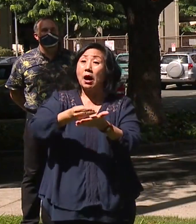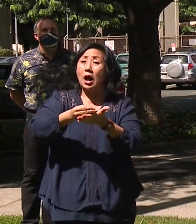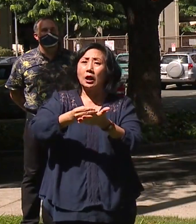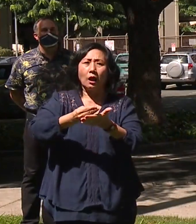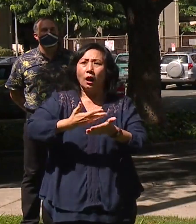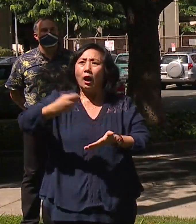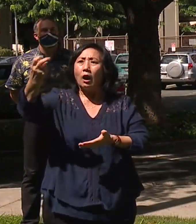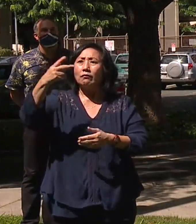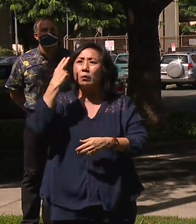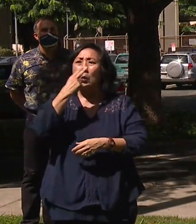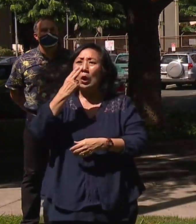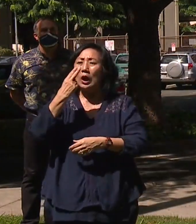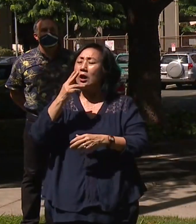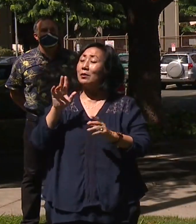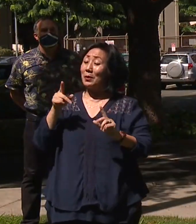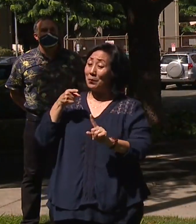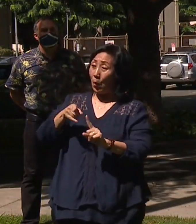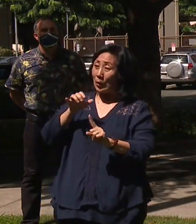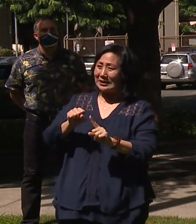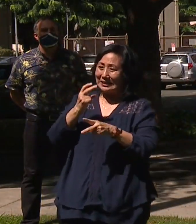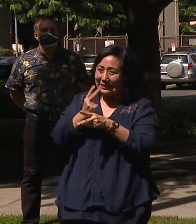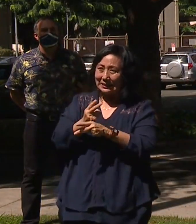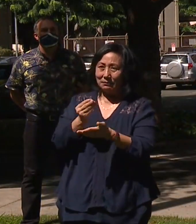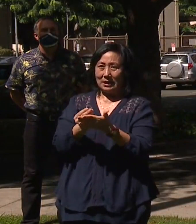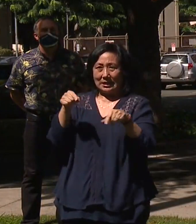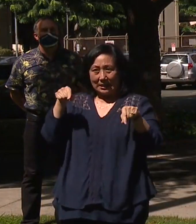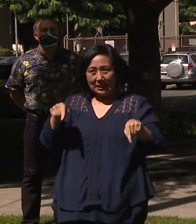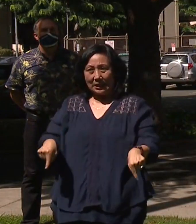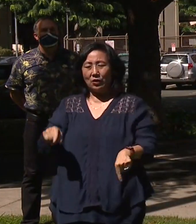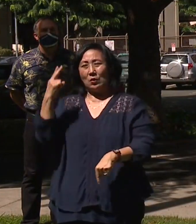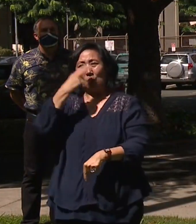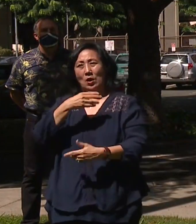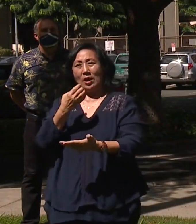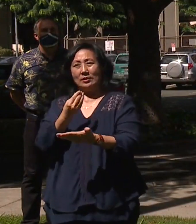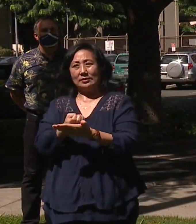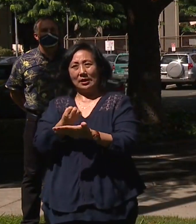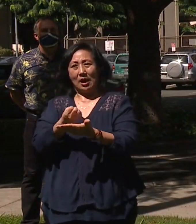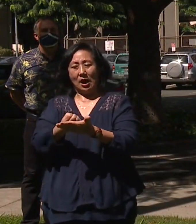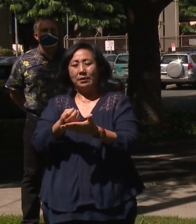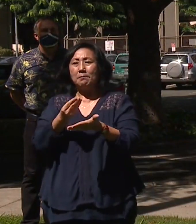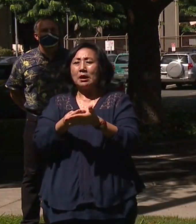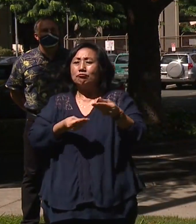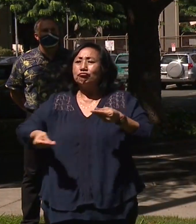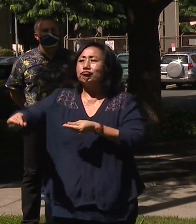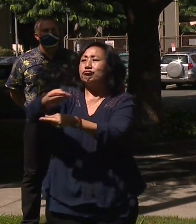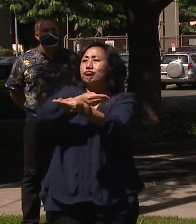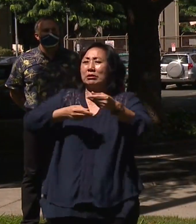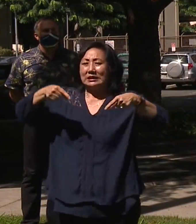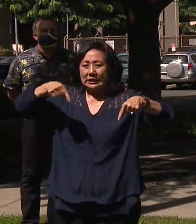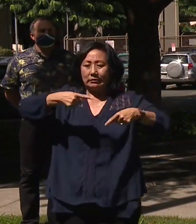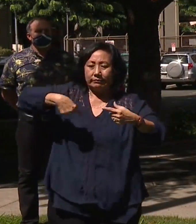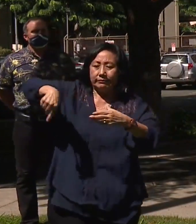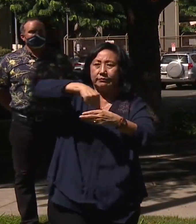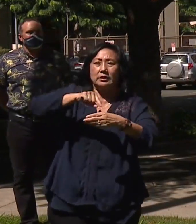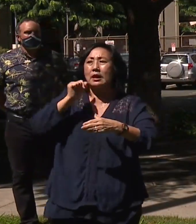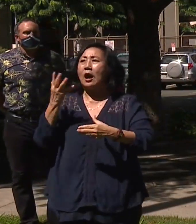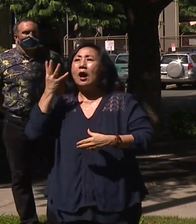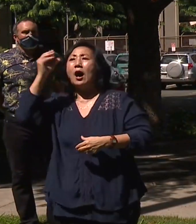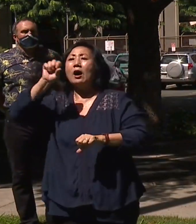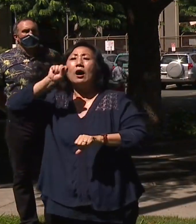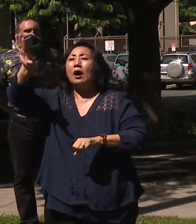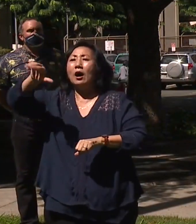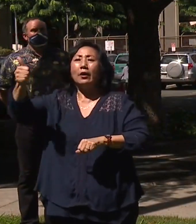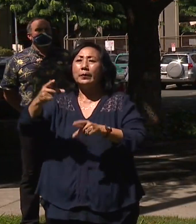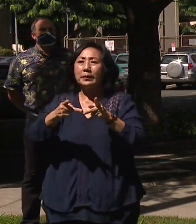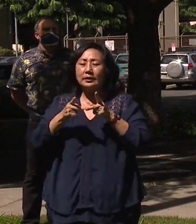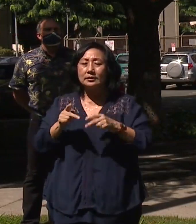that's what this project is about is keeping that cash here in the economy circulating locally. Okay, so we've got two projects